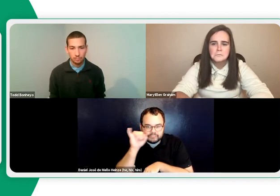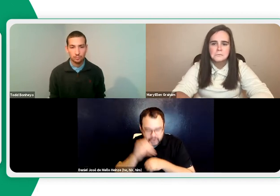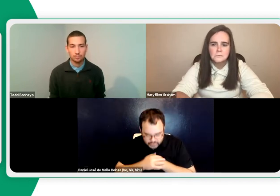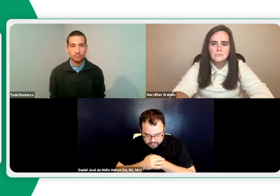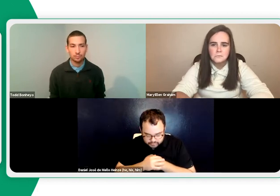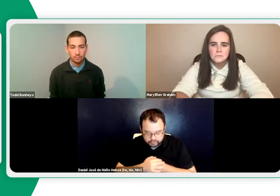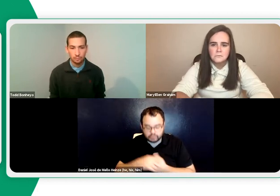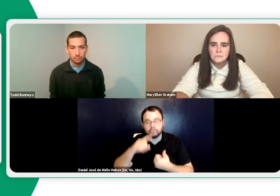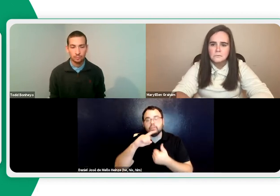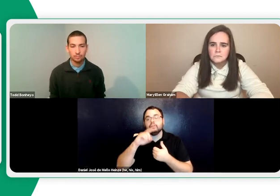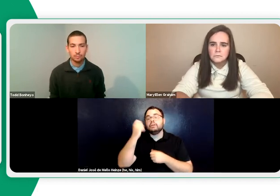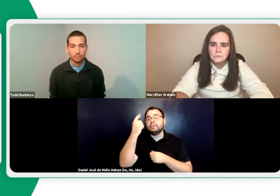go somewhere and use my iPhone.